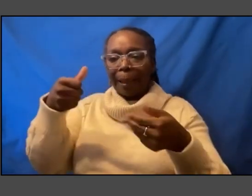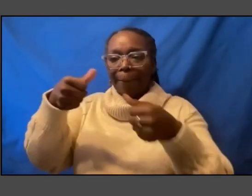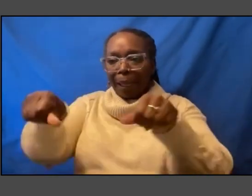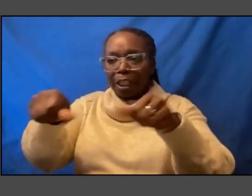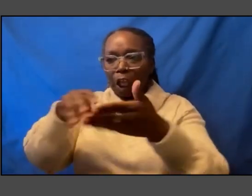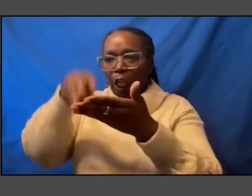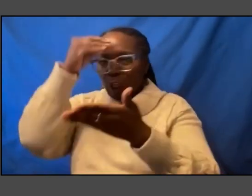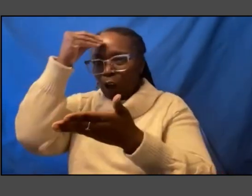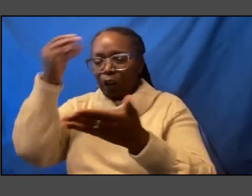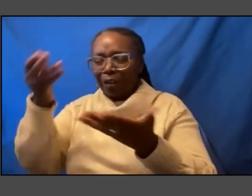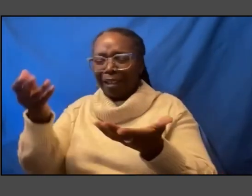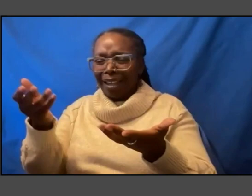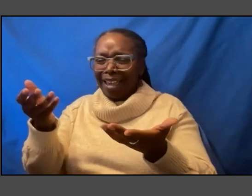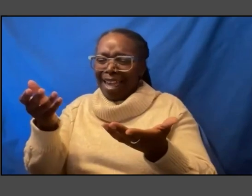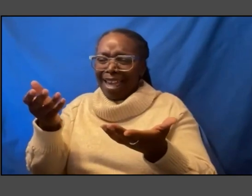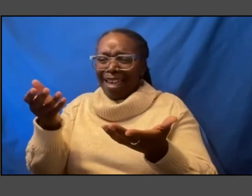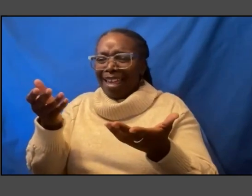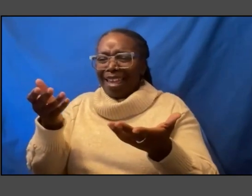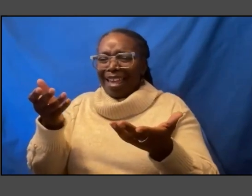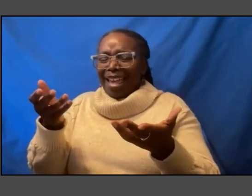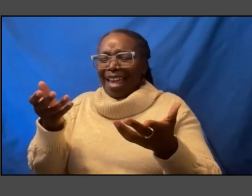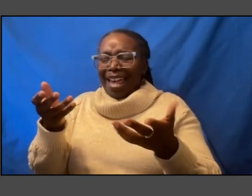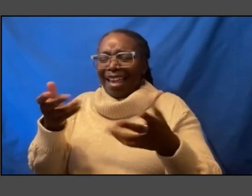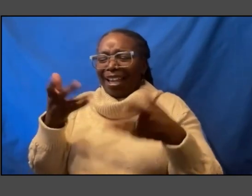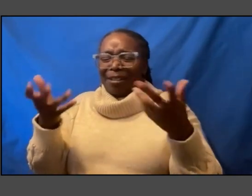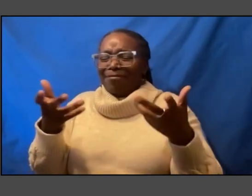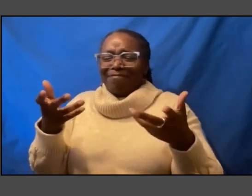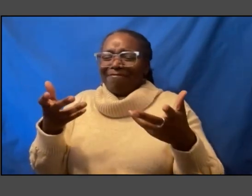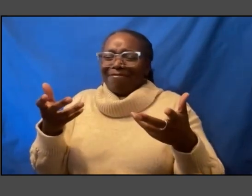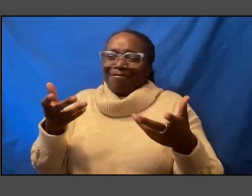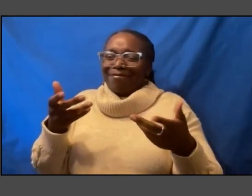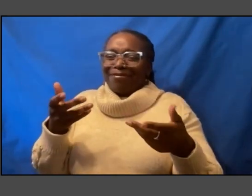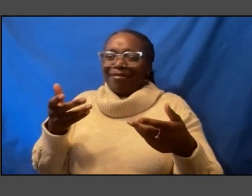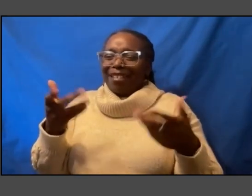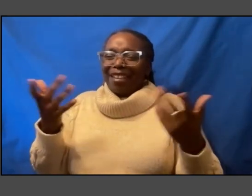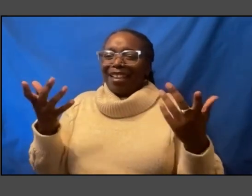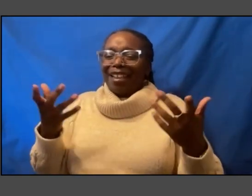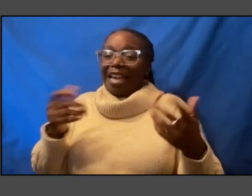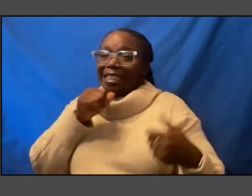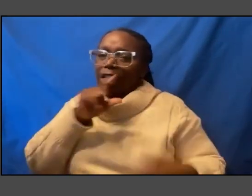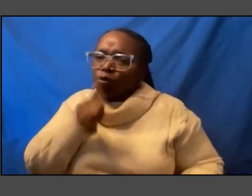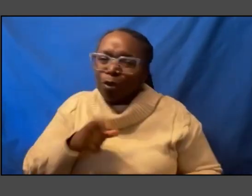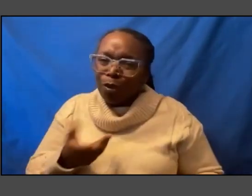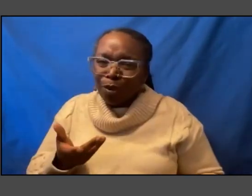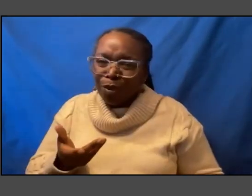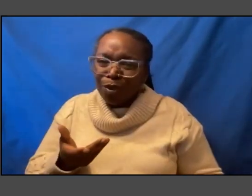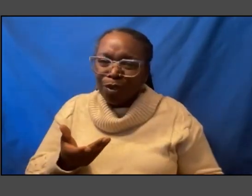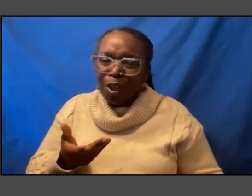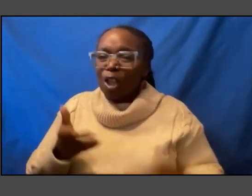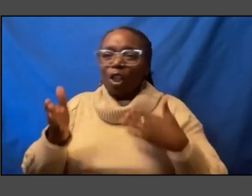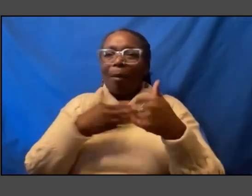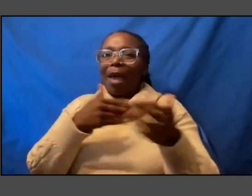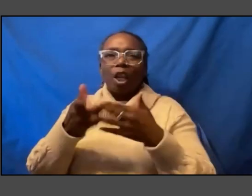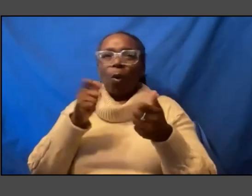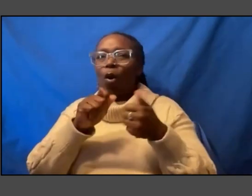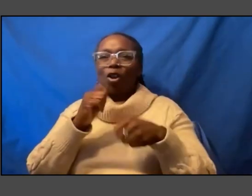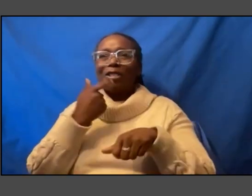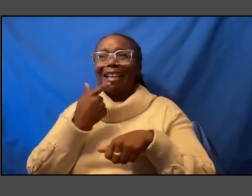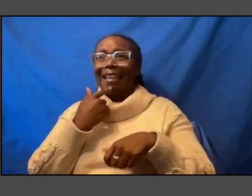you know I mean that's untrue no matter where you sit that is untrue so I do